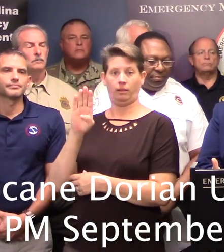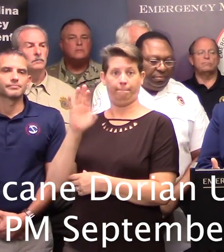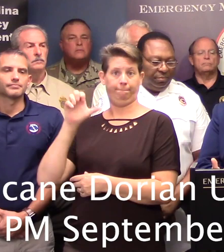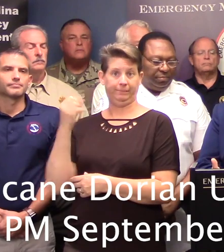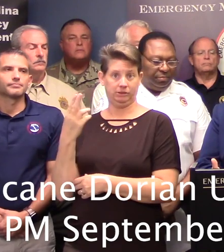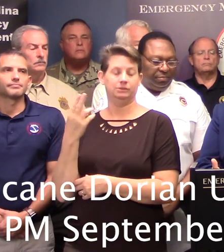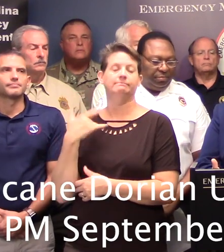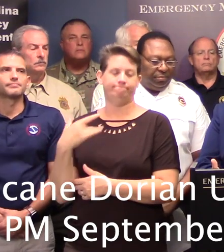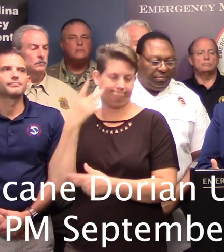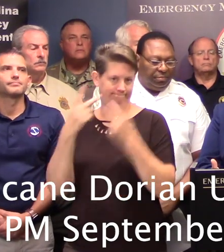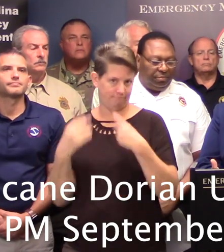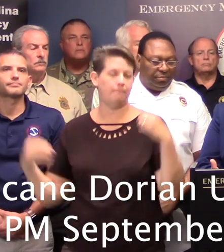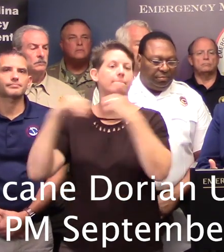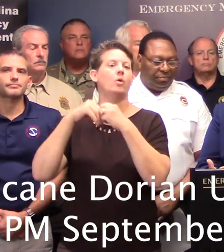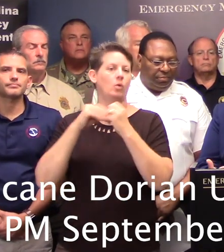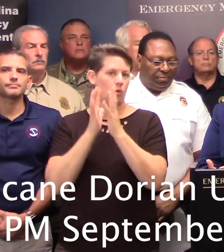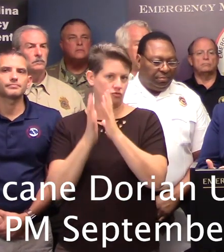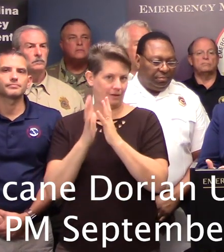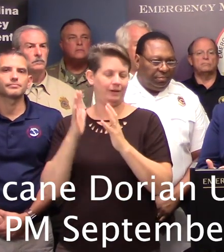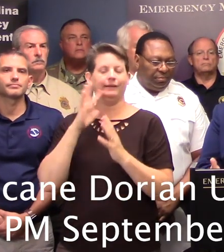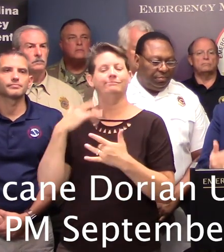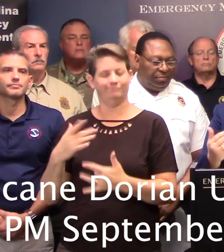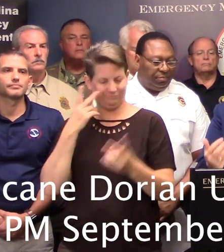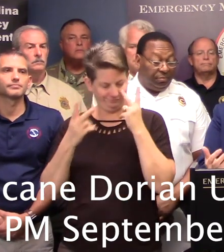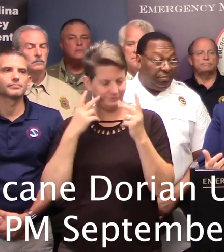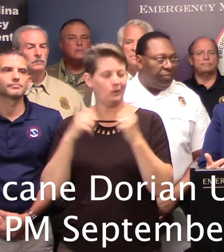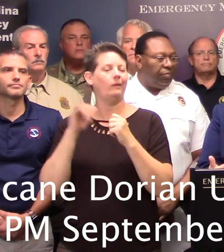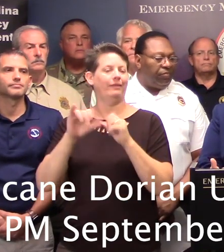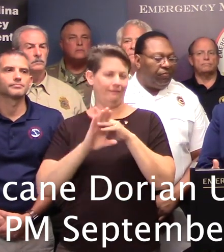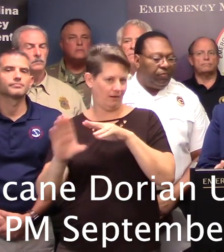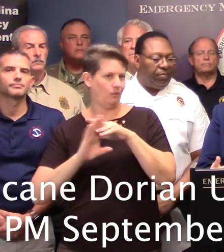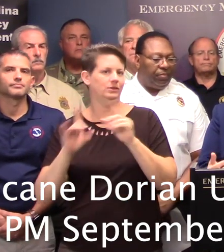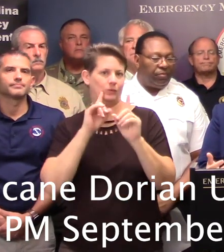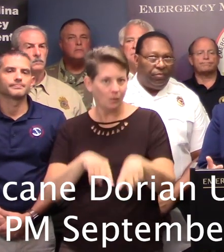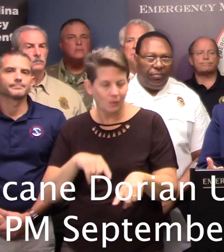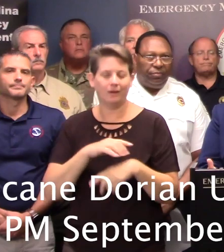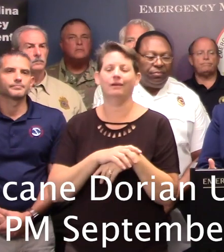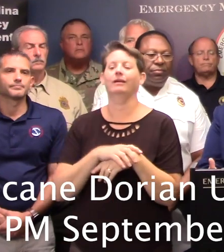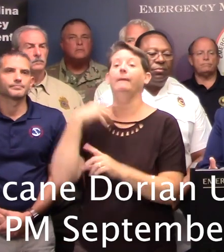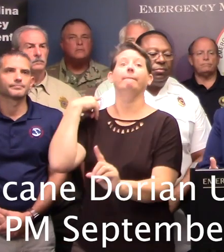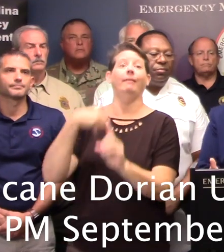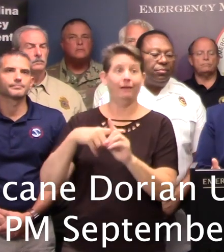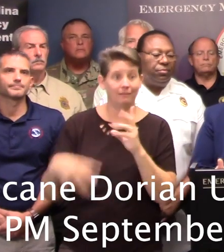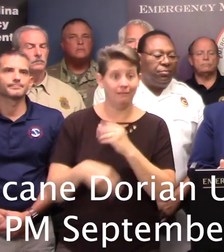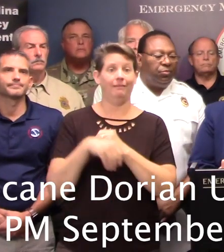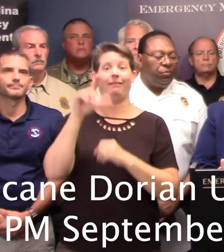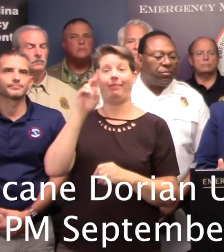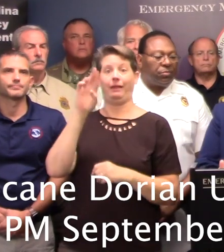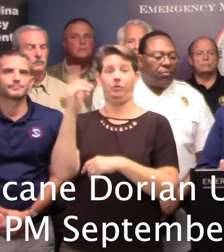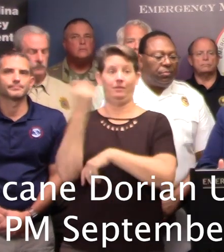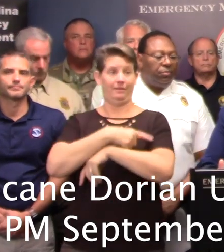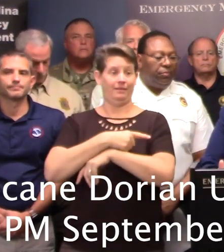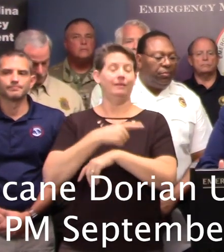normal traffic patterns as we would anticipate with a storm like this or with an evacuation on top of a Labor Day holiday. And we continue